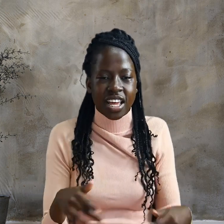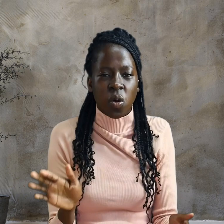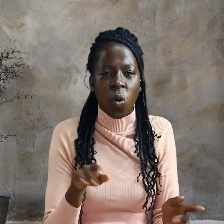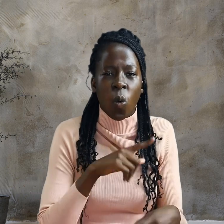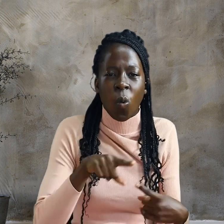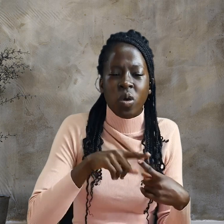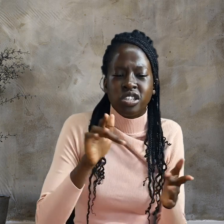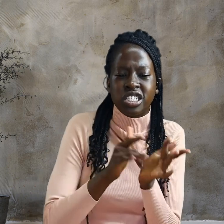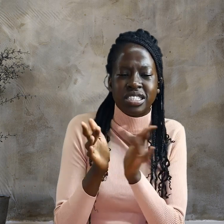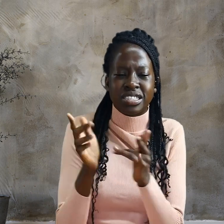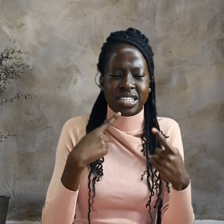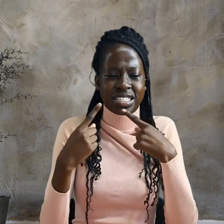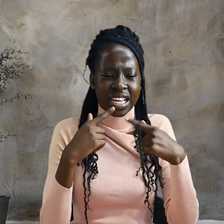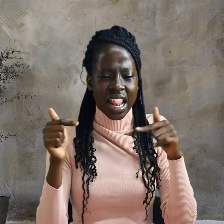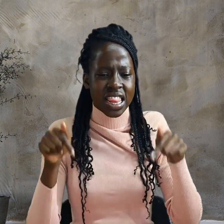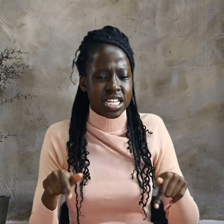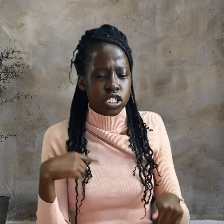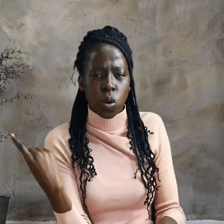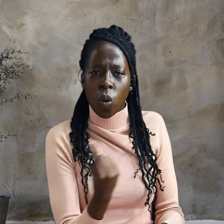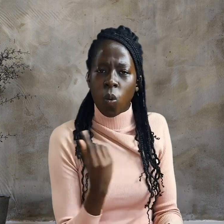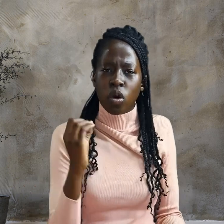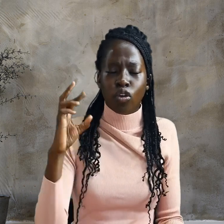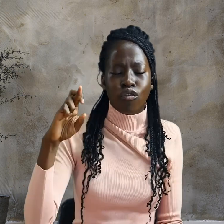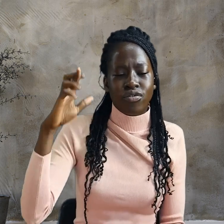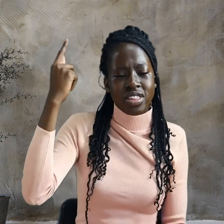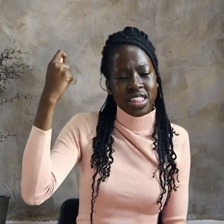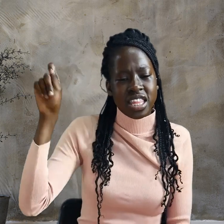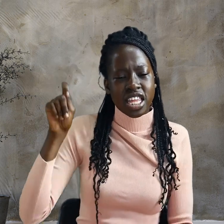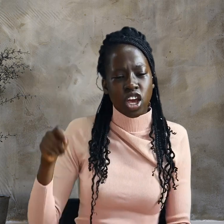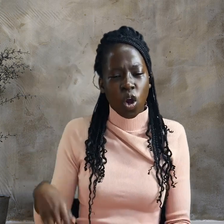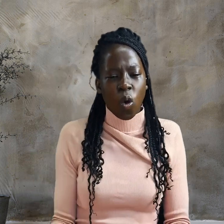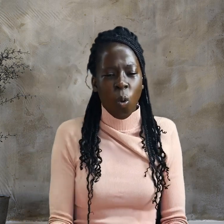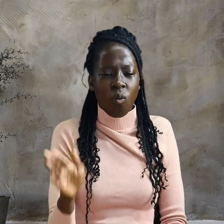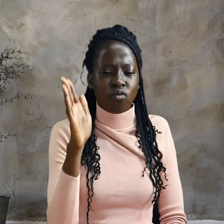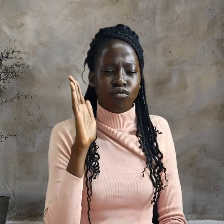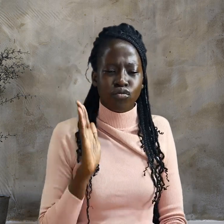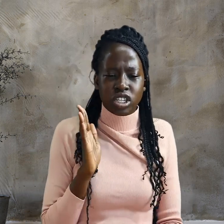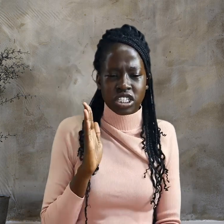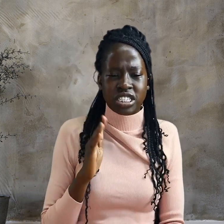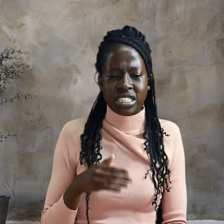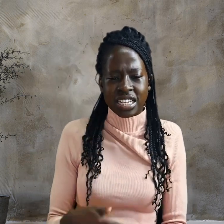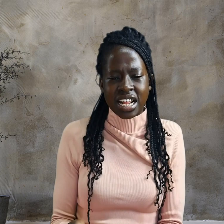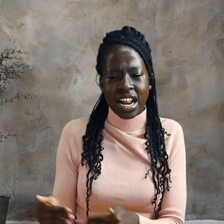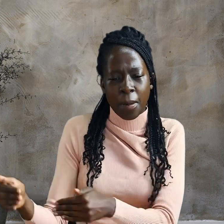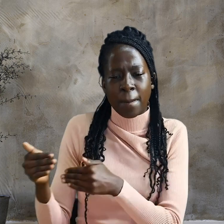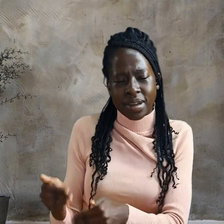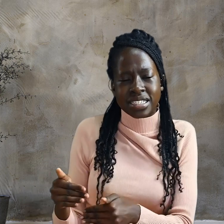When Jesus said this, one of the officials nearby slapped him in the face.